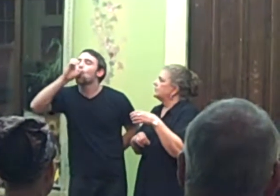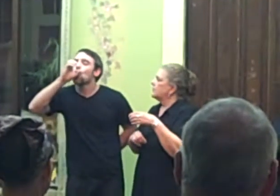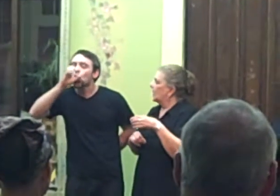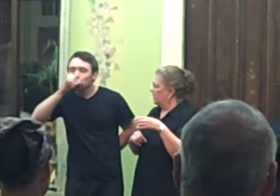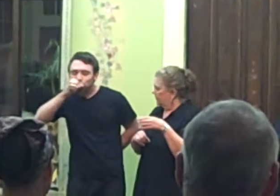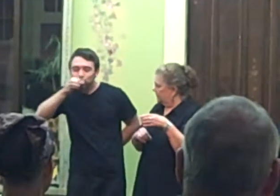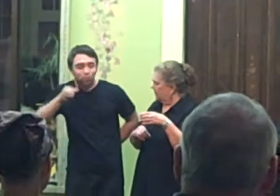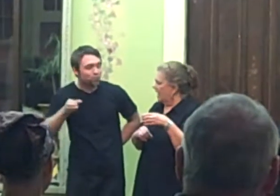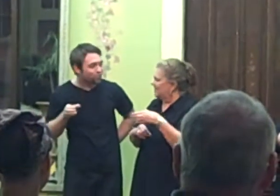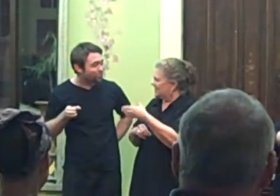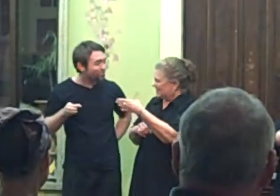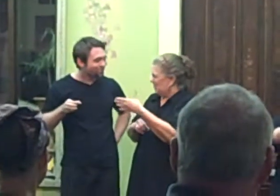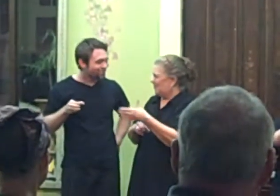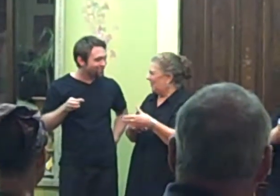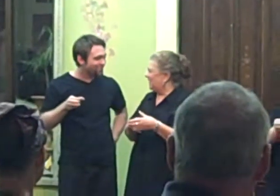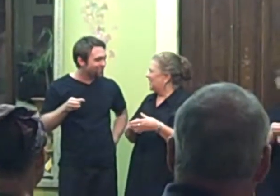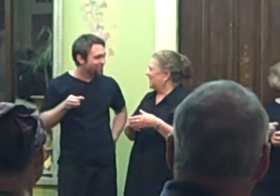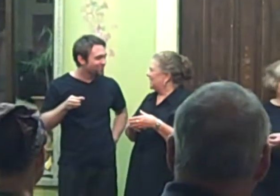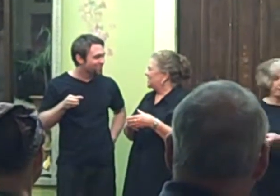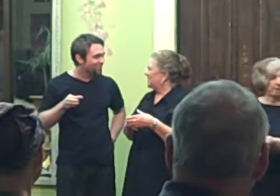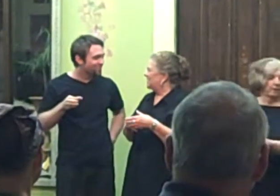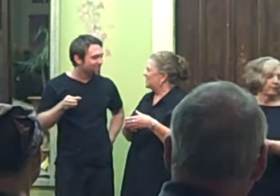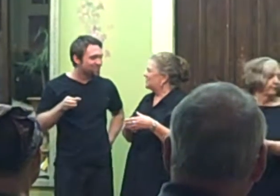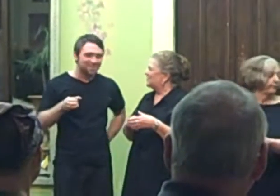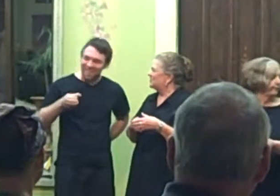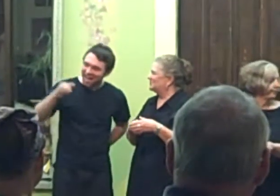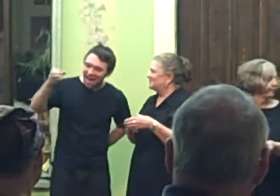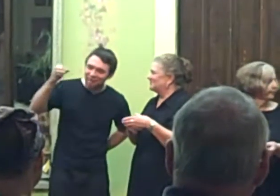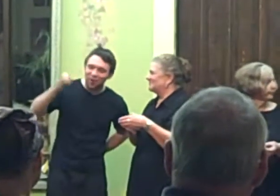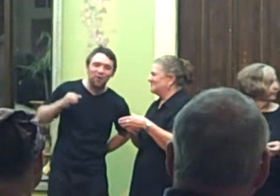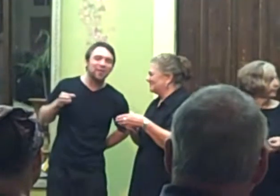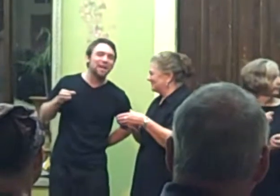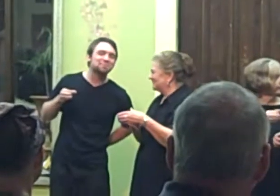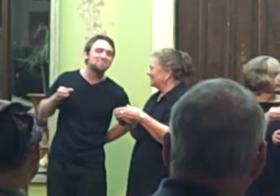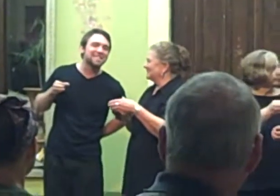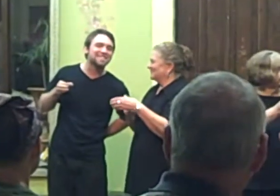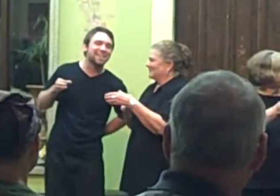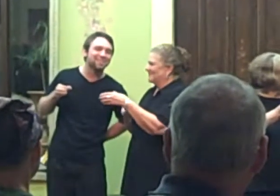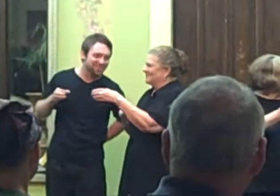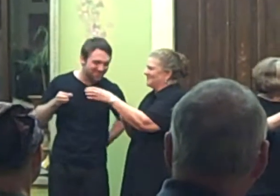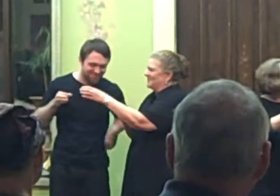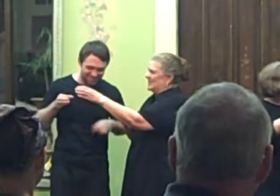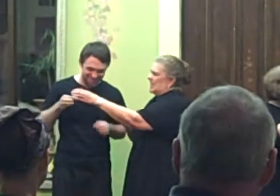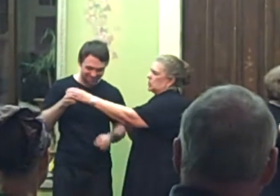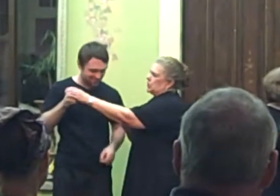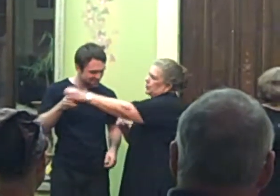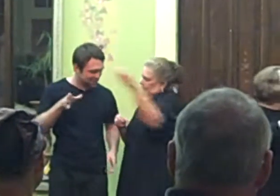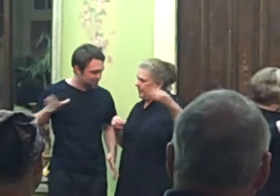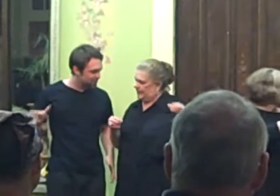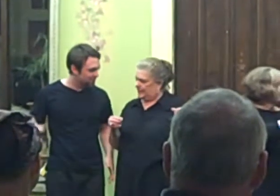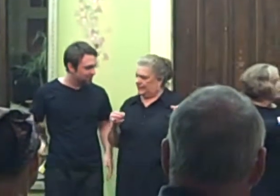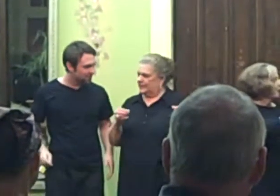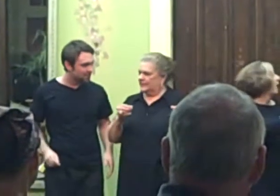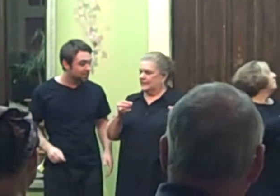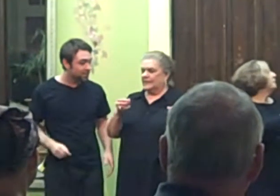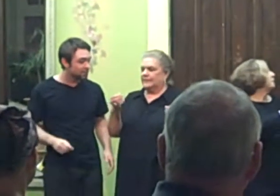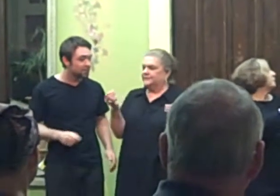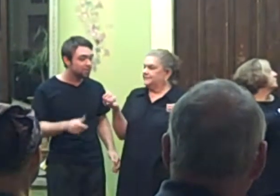Oh, have a step while you're at it, why don't you? I've already helped myself. Thank you. I've been looking for